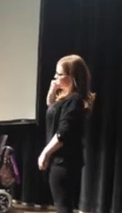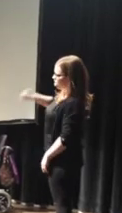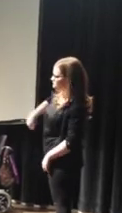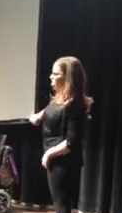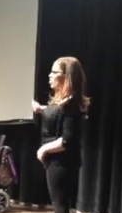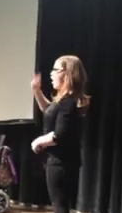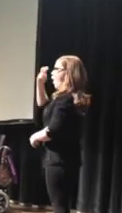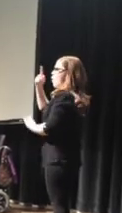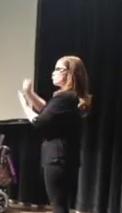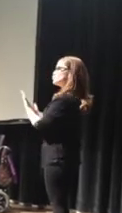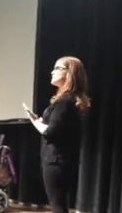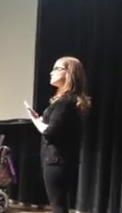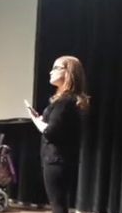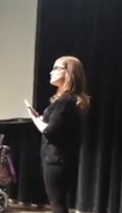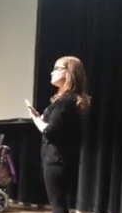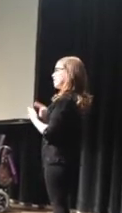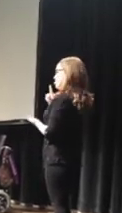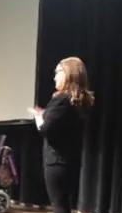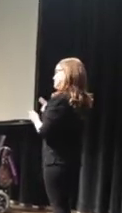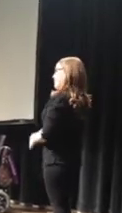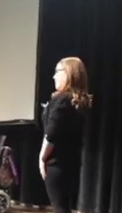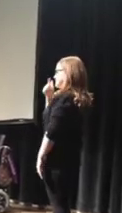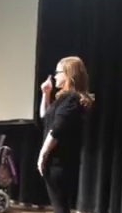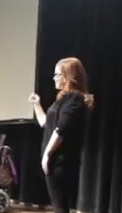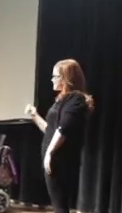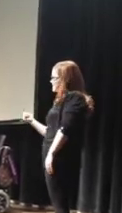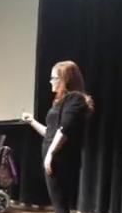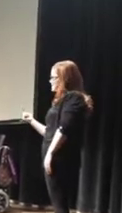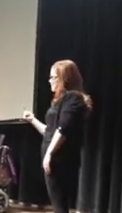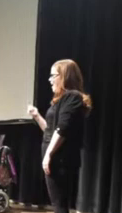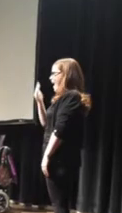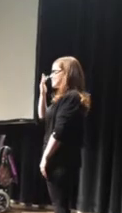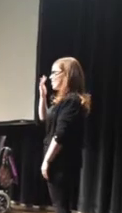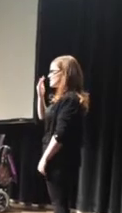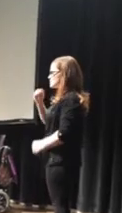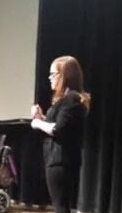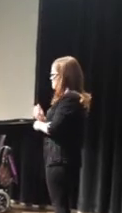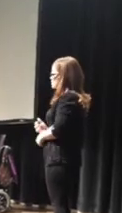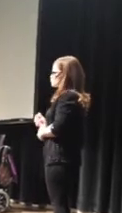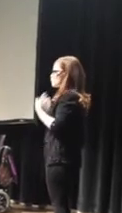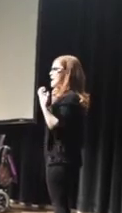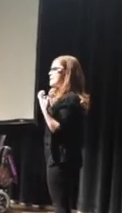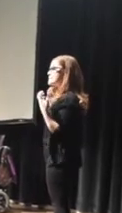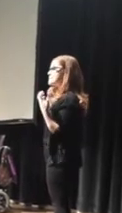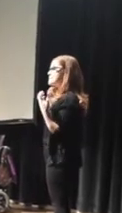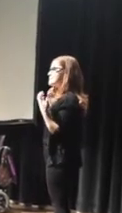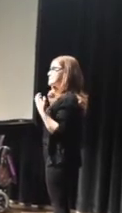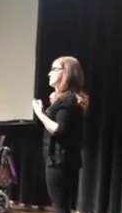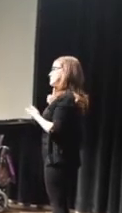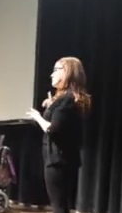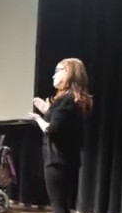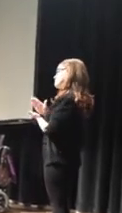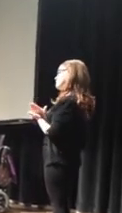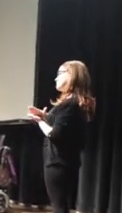regimes. Linda who was 17. When adolescence made me scream. On the